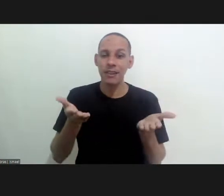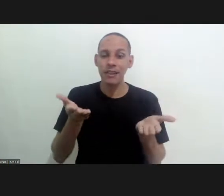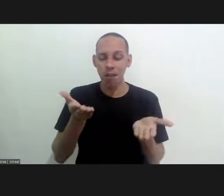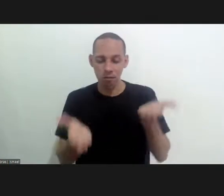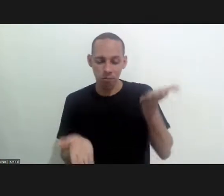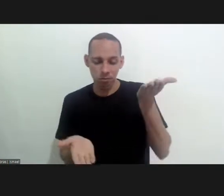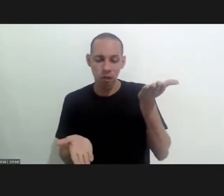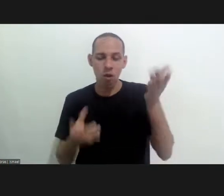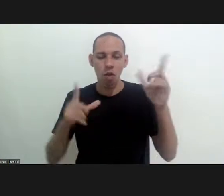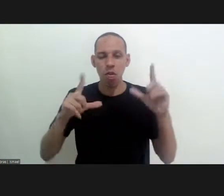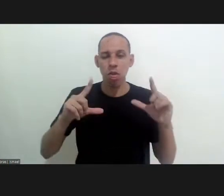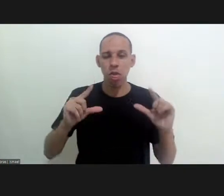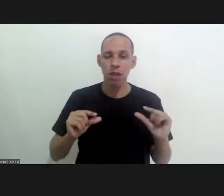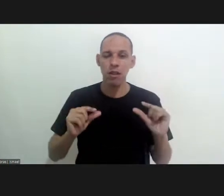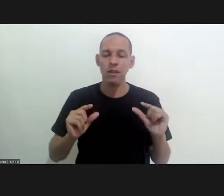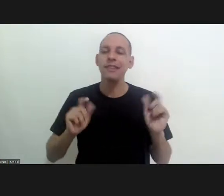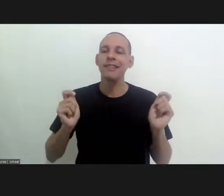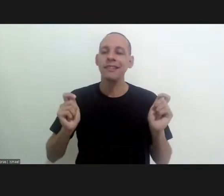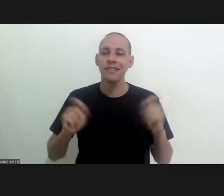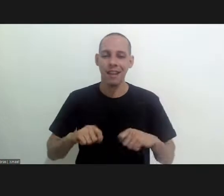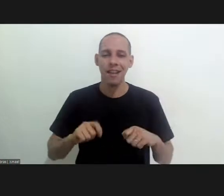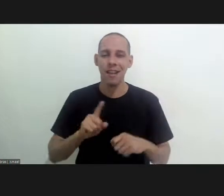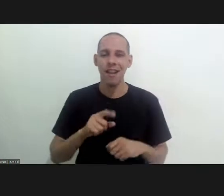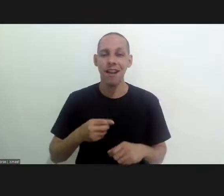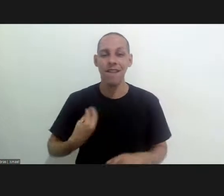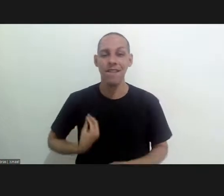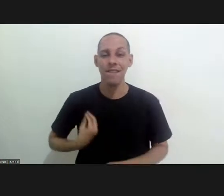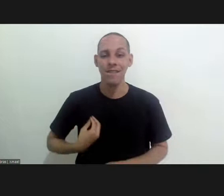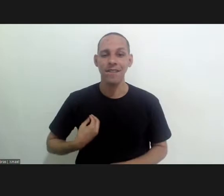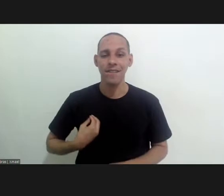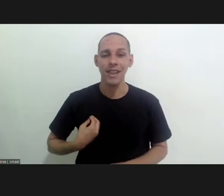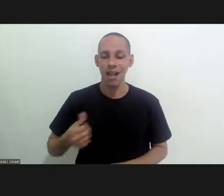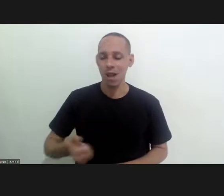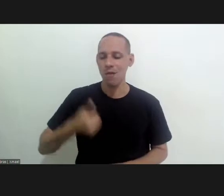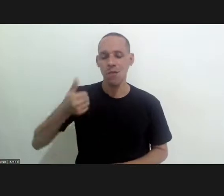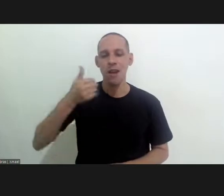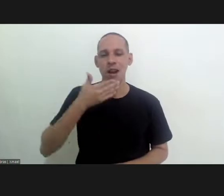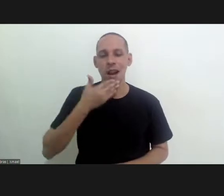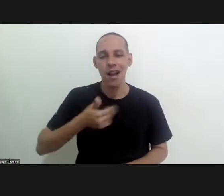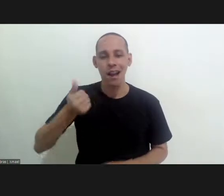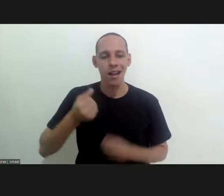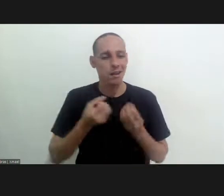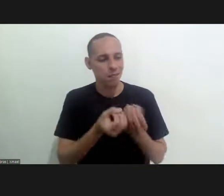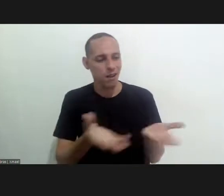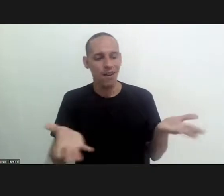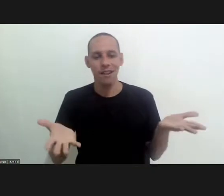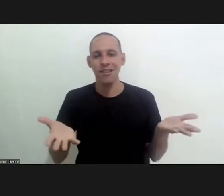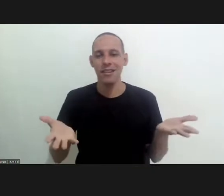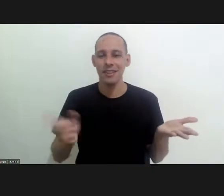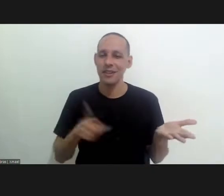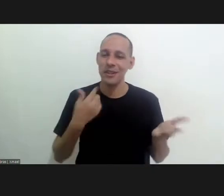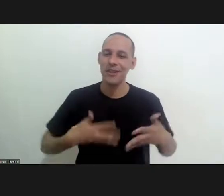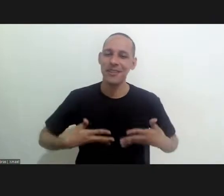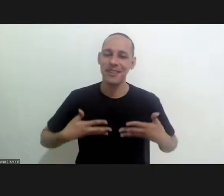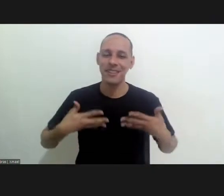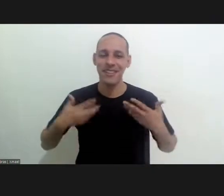the disease spread and to improve the quality of life of these people.